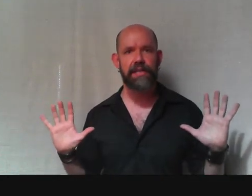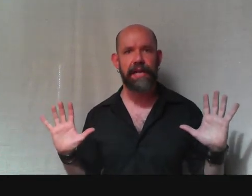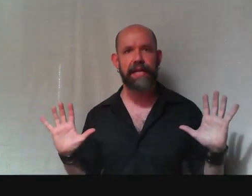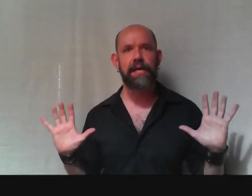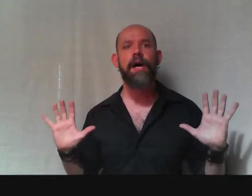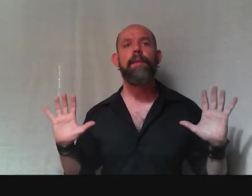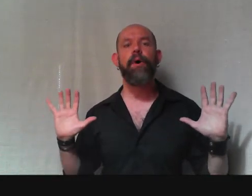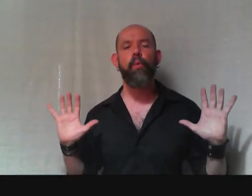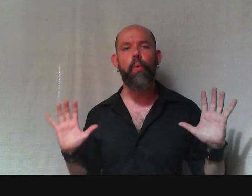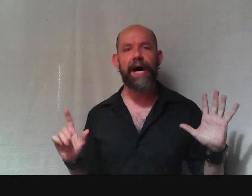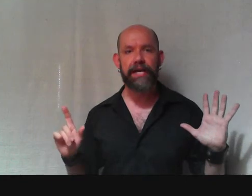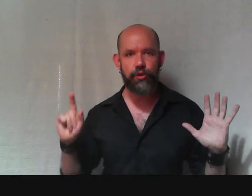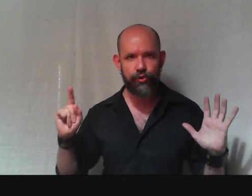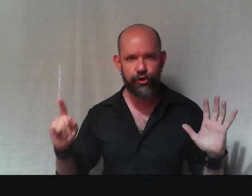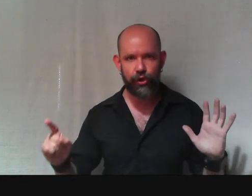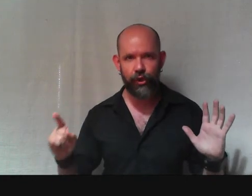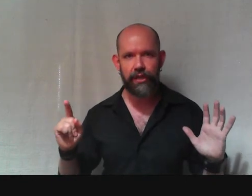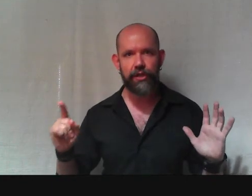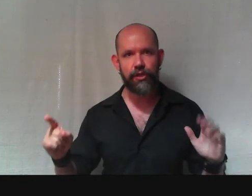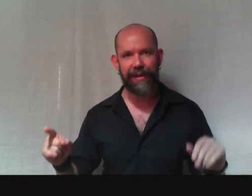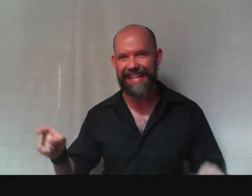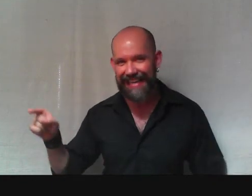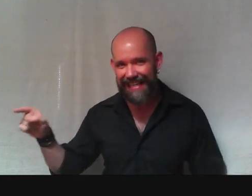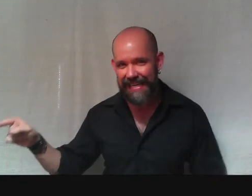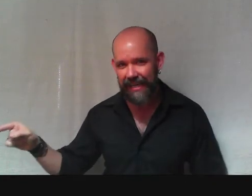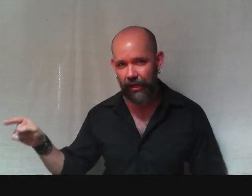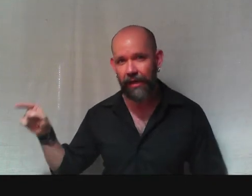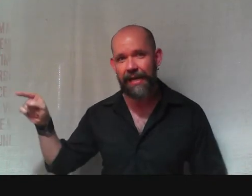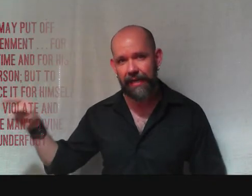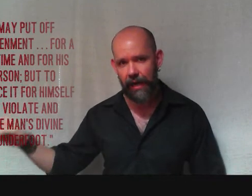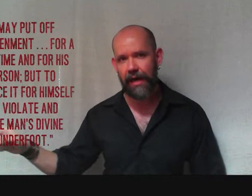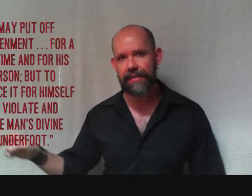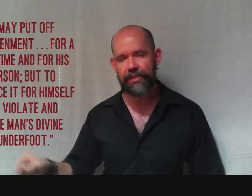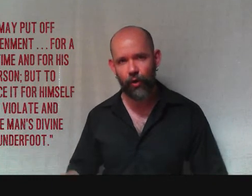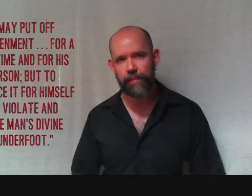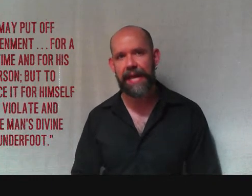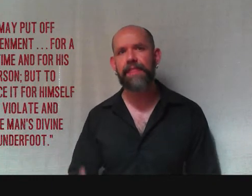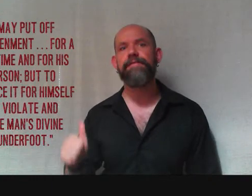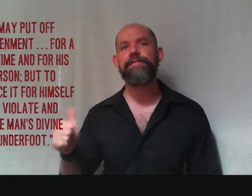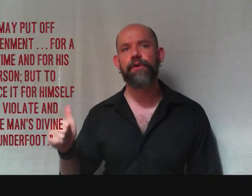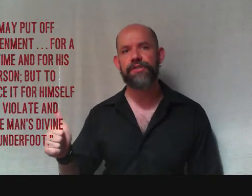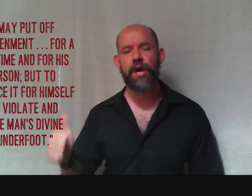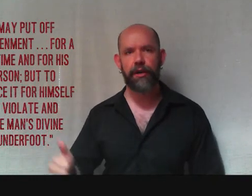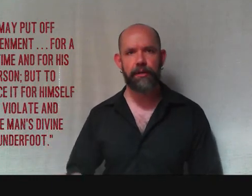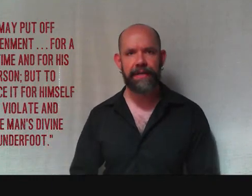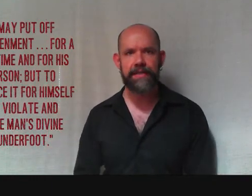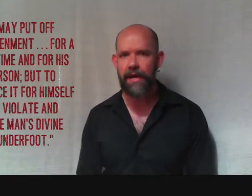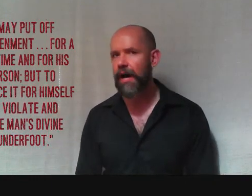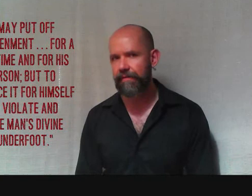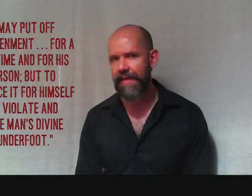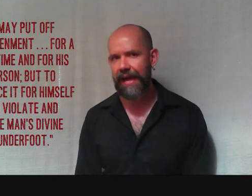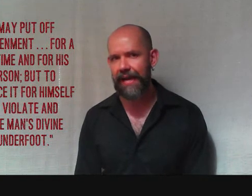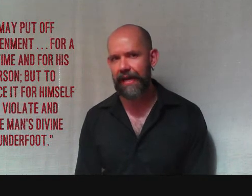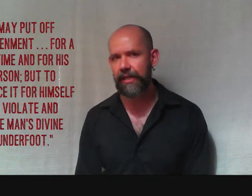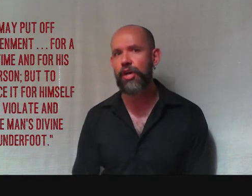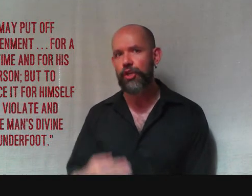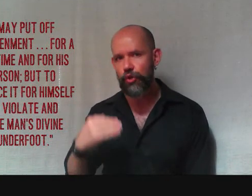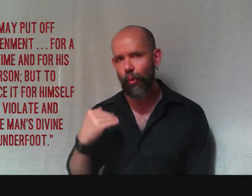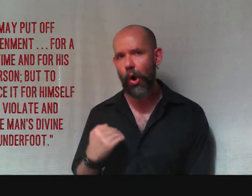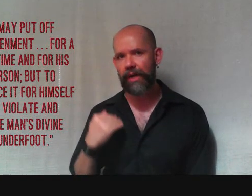like, but why you should do it. And here, Kant is going to make the first argument of that kind. You ought